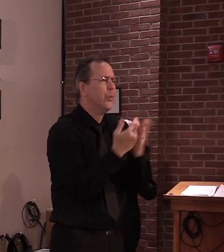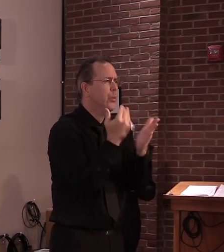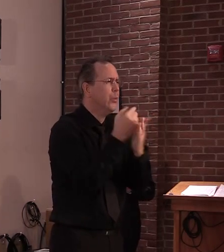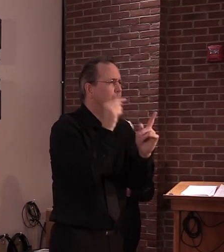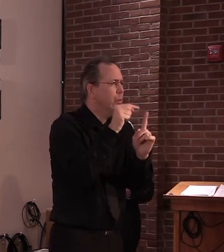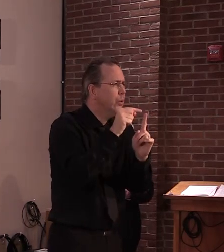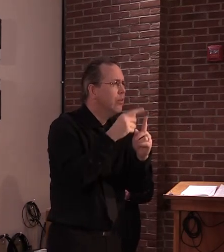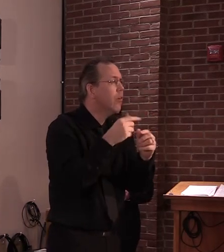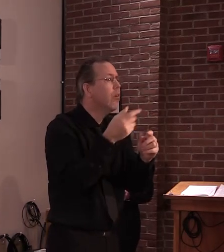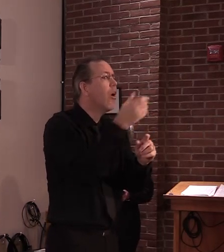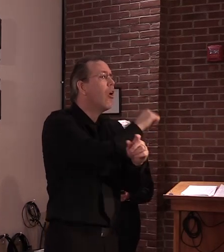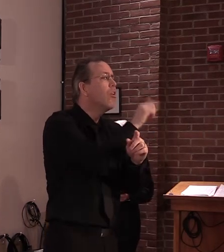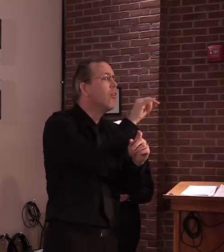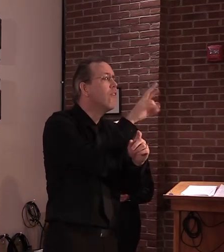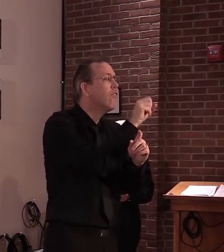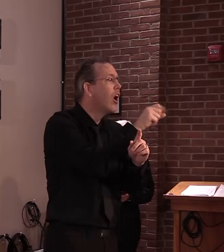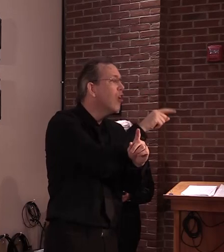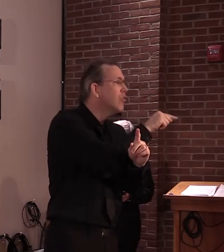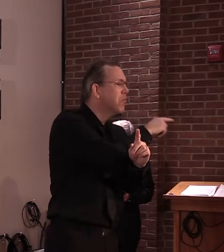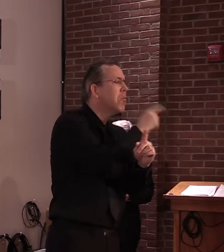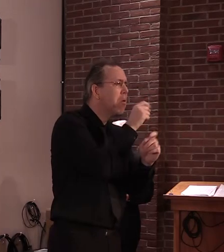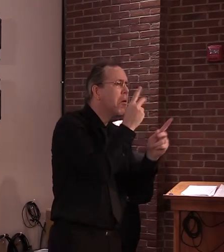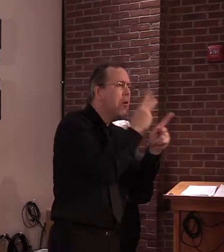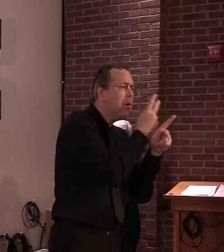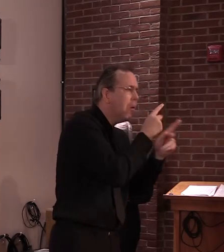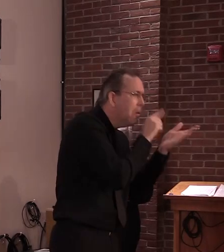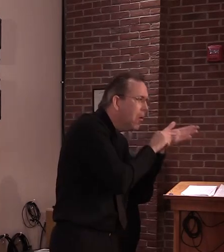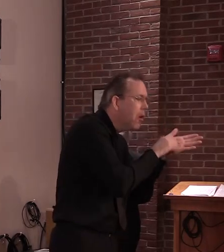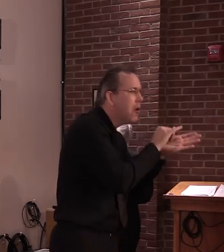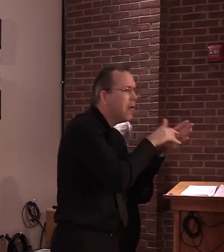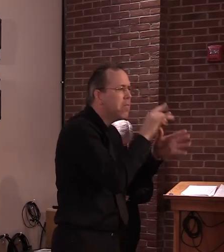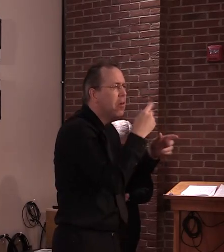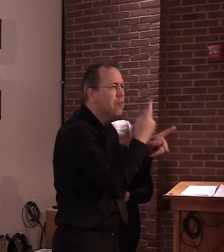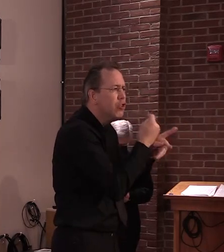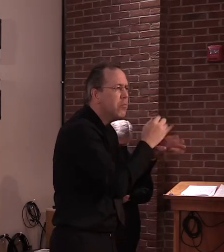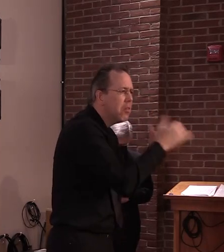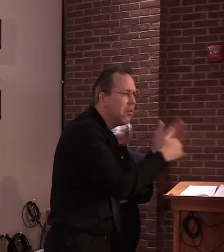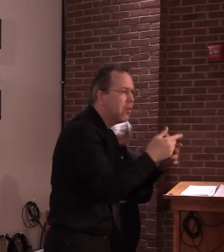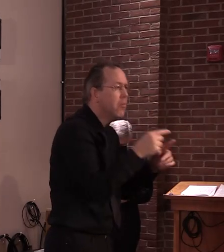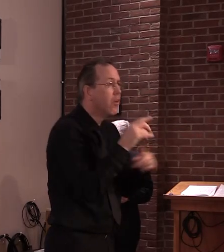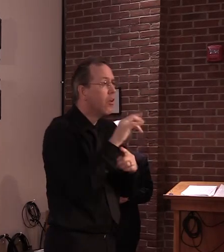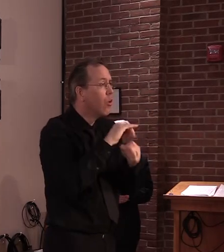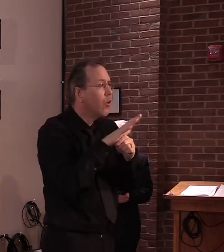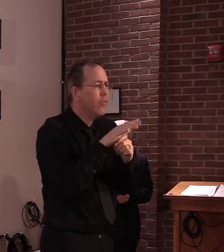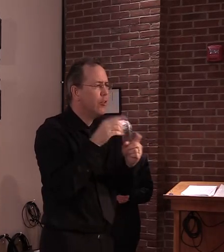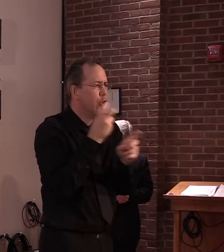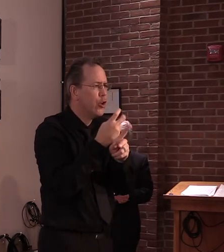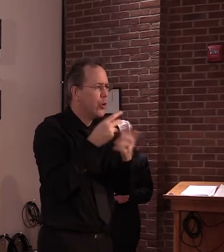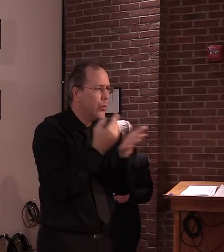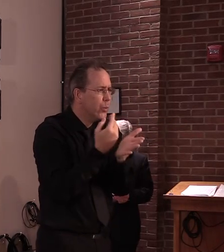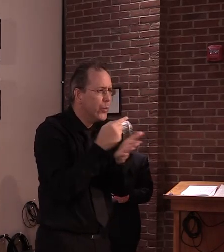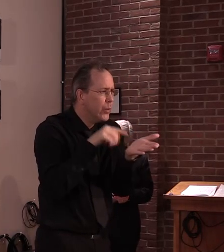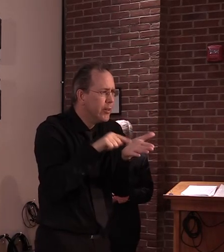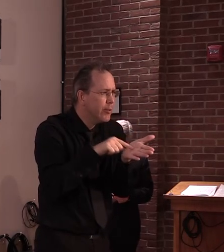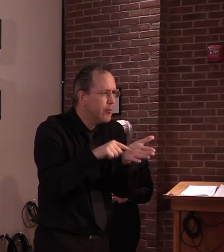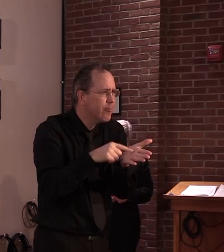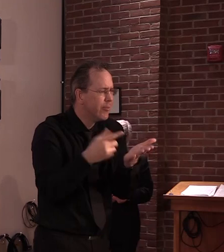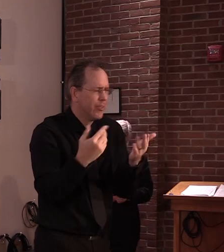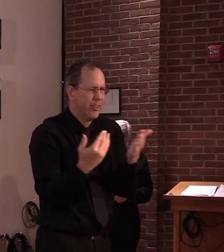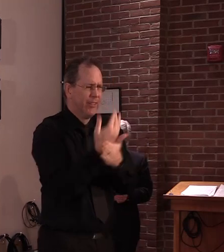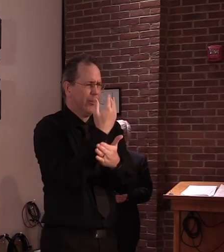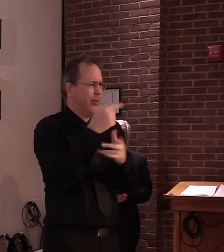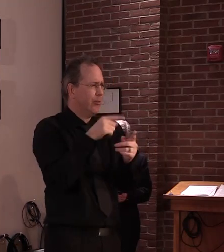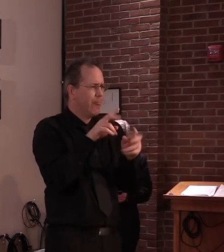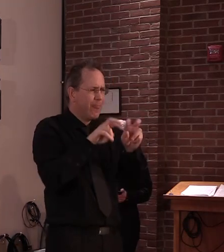I don't want to relate it to HIV because that's a very different type of virus. But at the same time, your